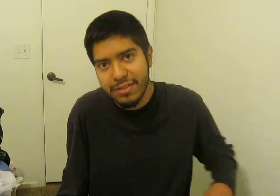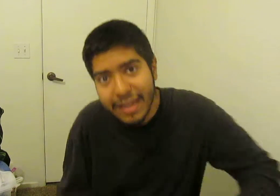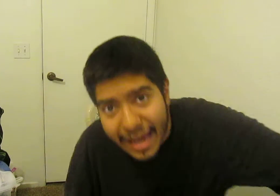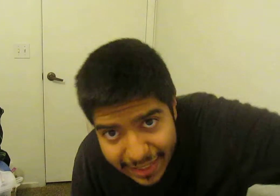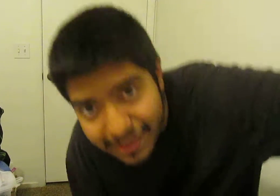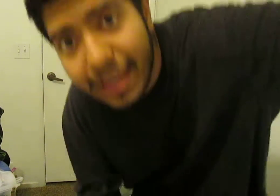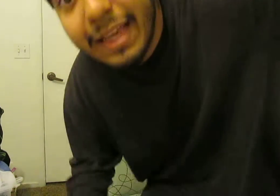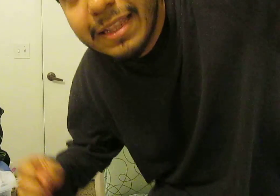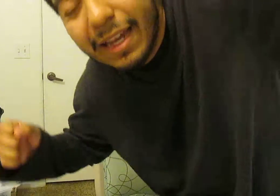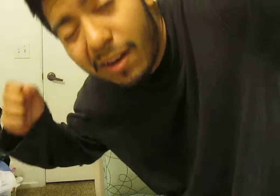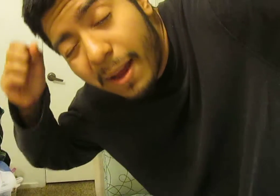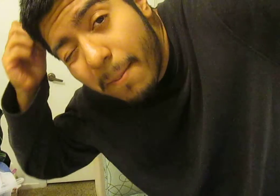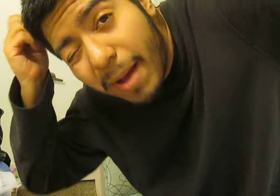And I'll see you guys later. Bye.